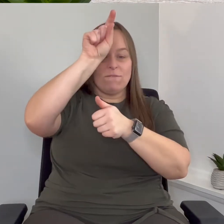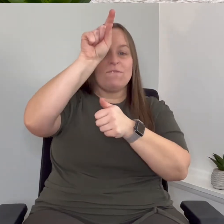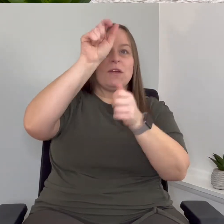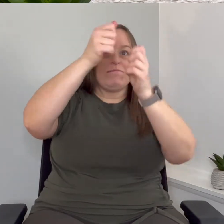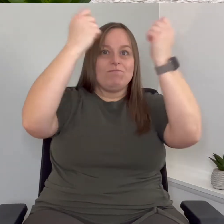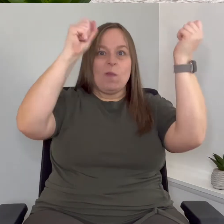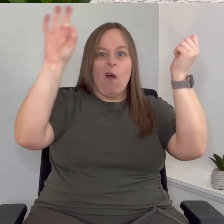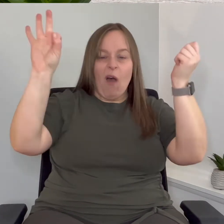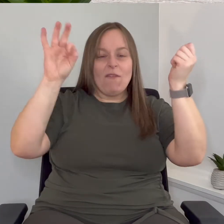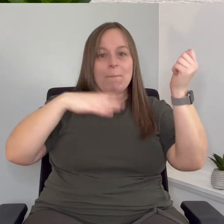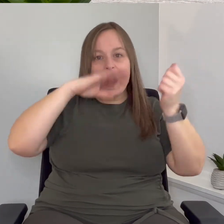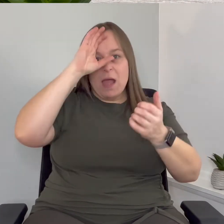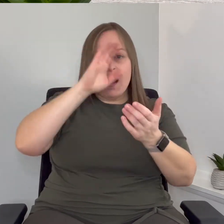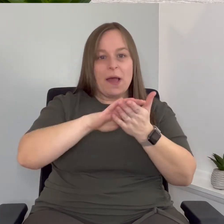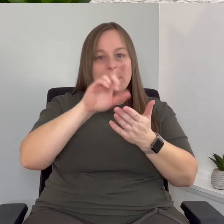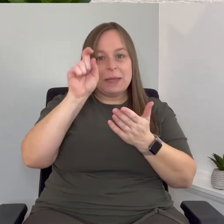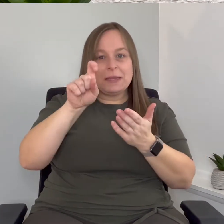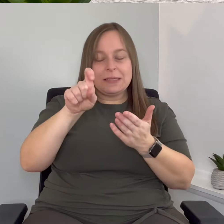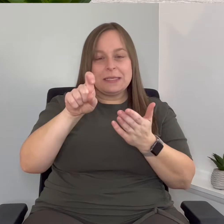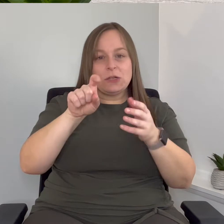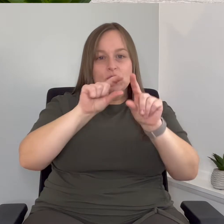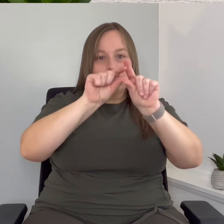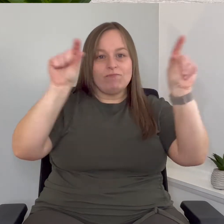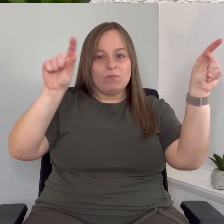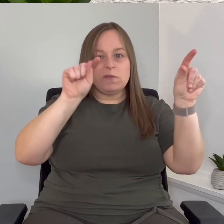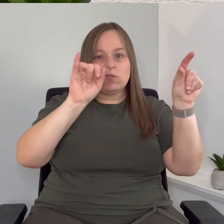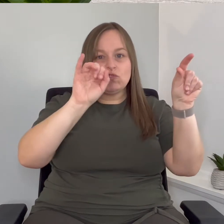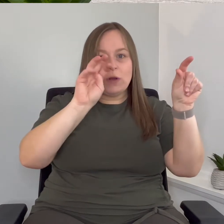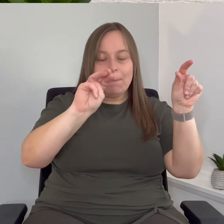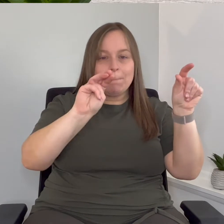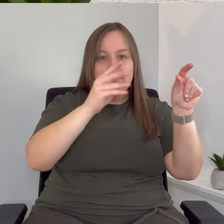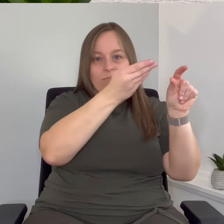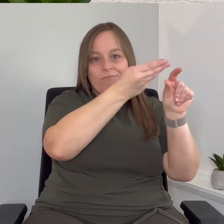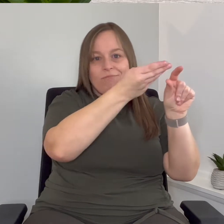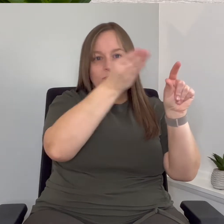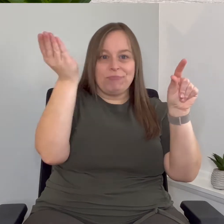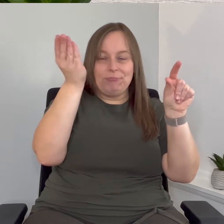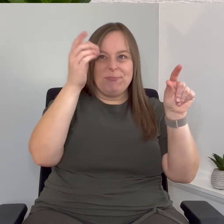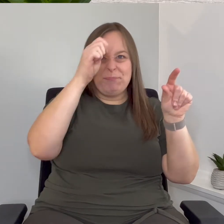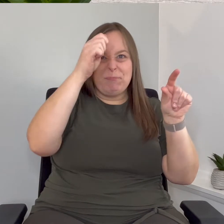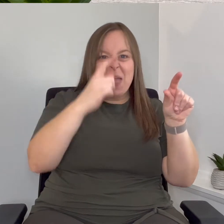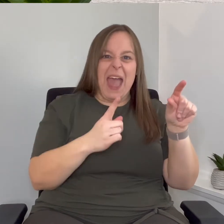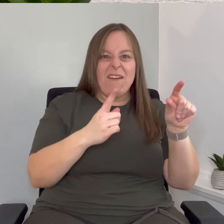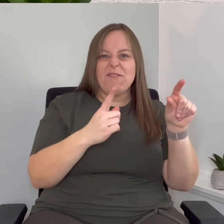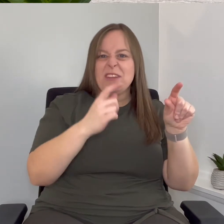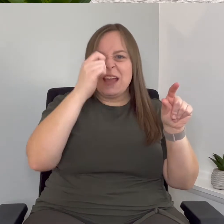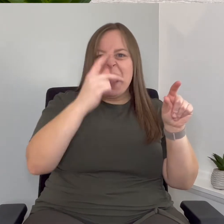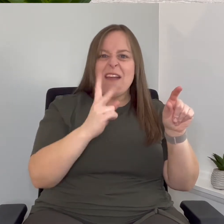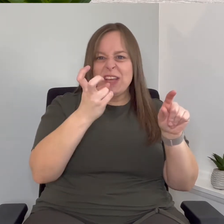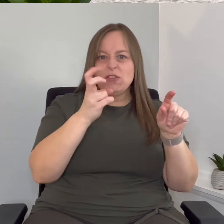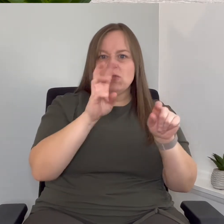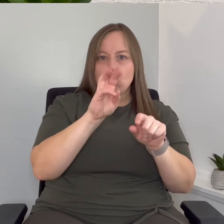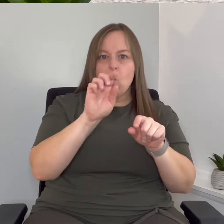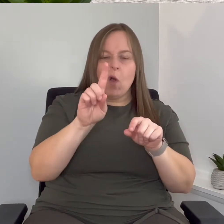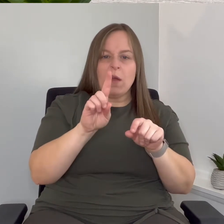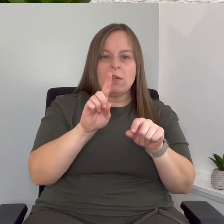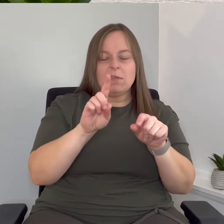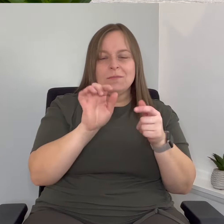and then my husband had to cut off about a half inch of wood of that lower cabinet